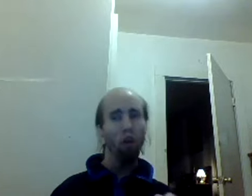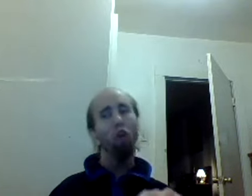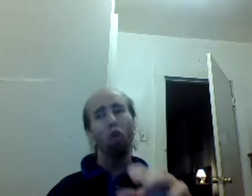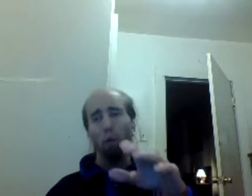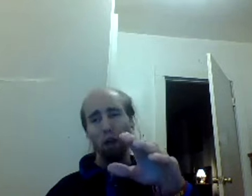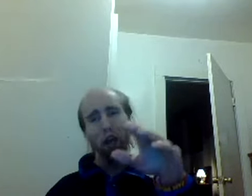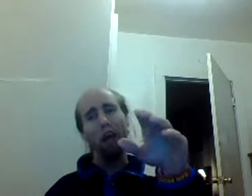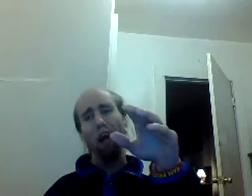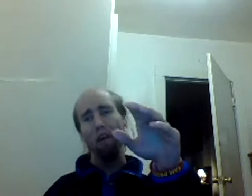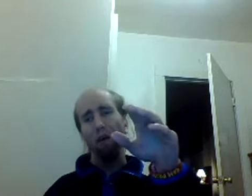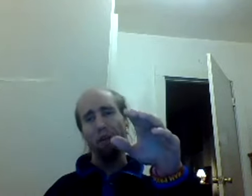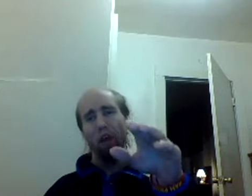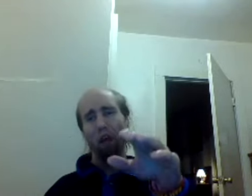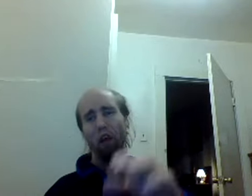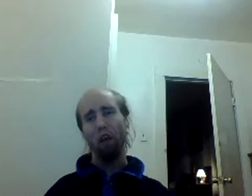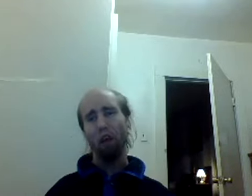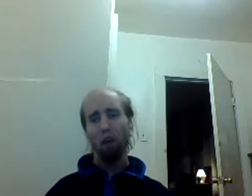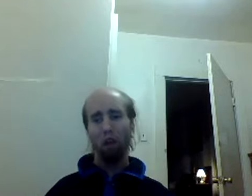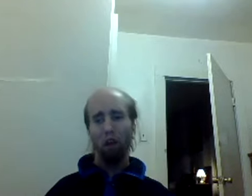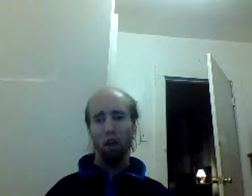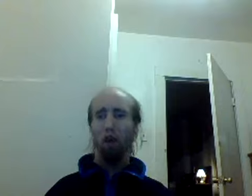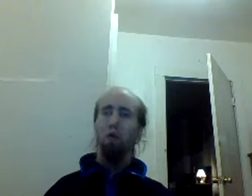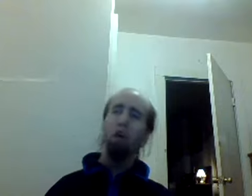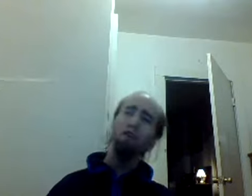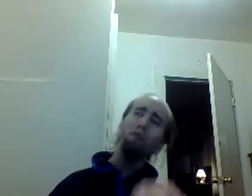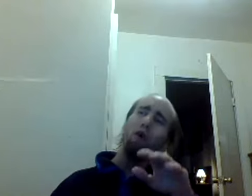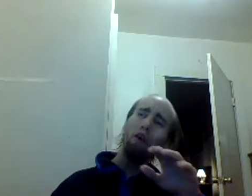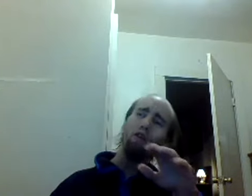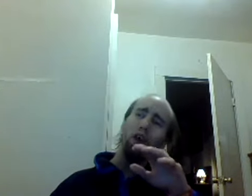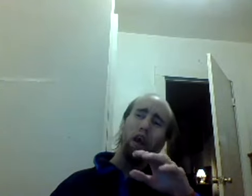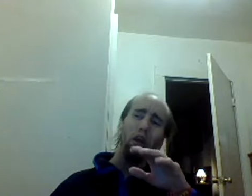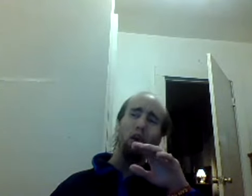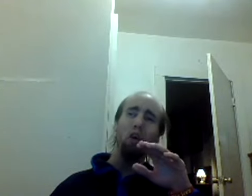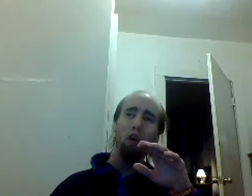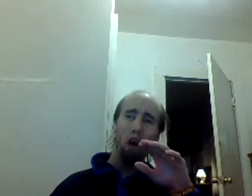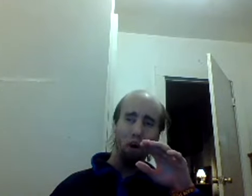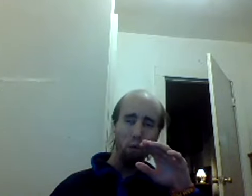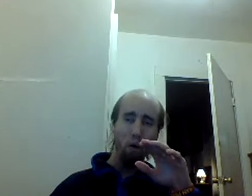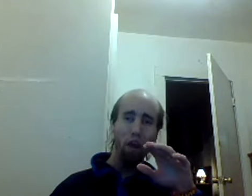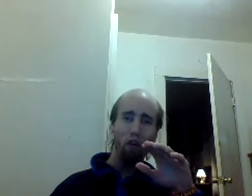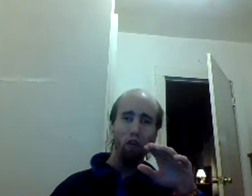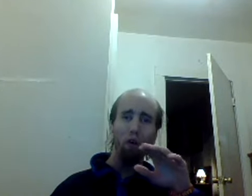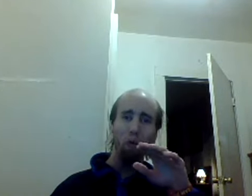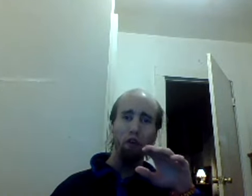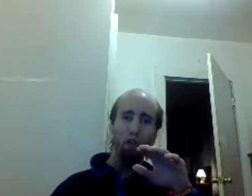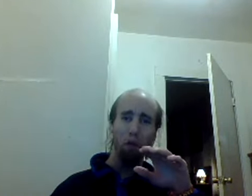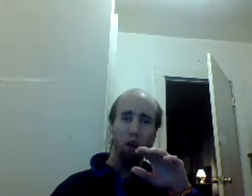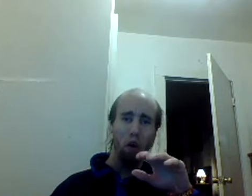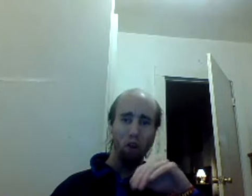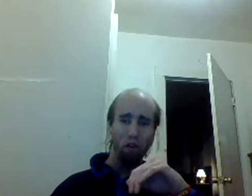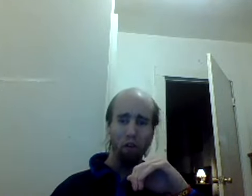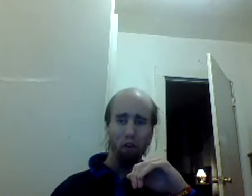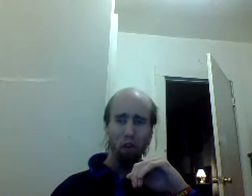years don't mean a goddamn thing because you've lost sight of what it truly means to be an artist